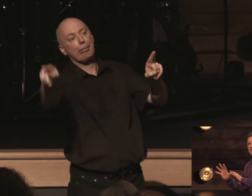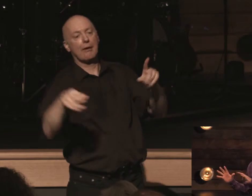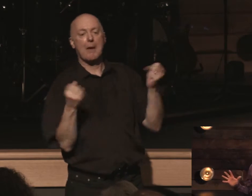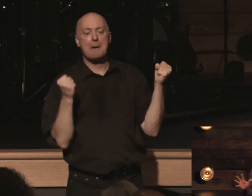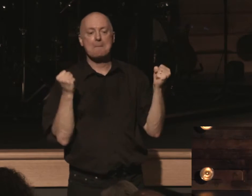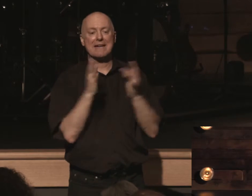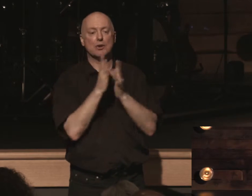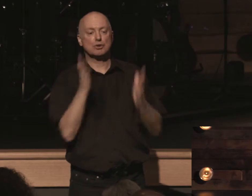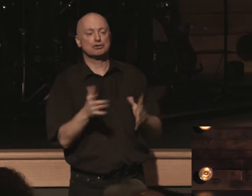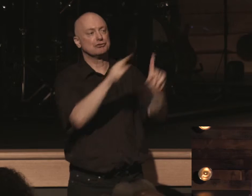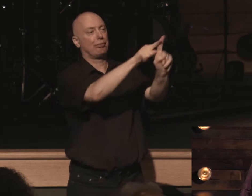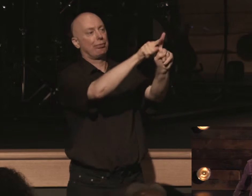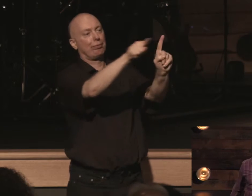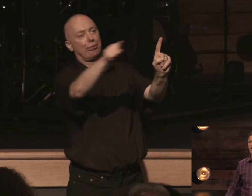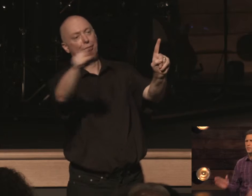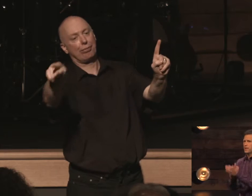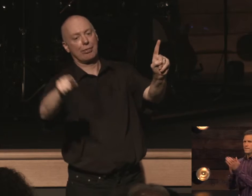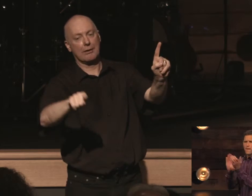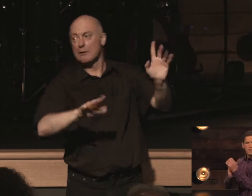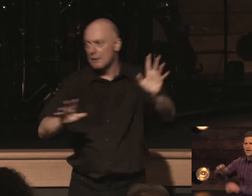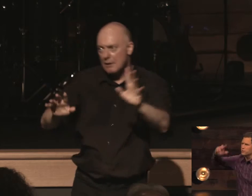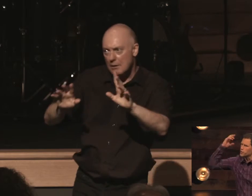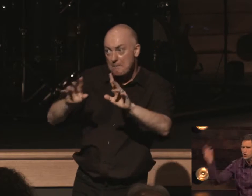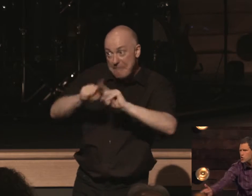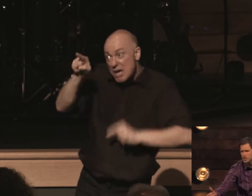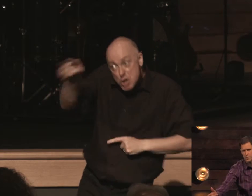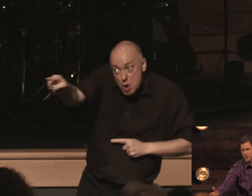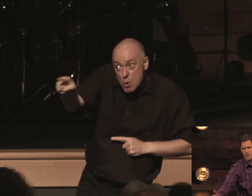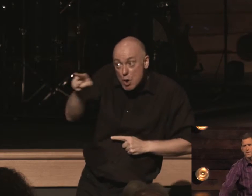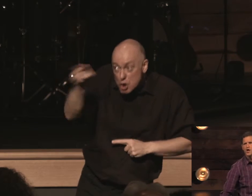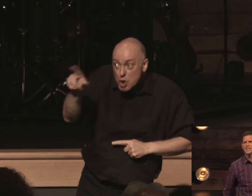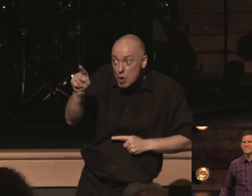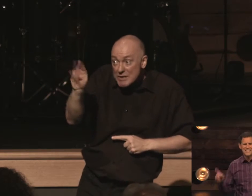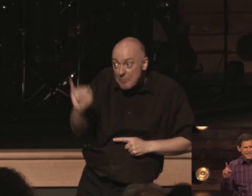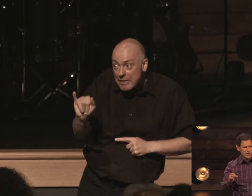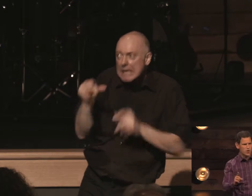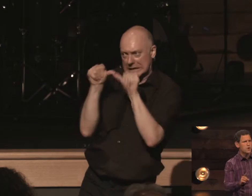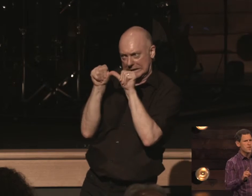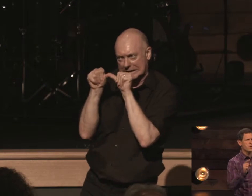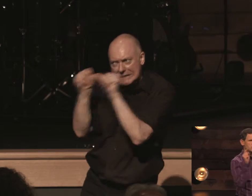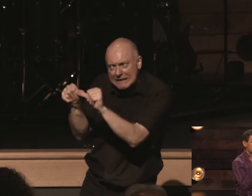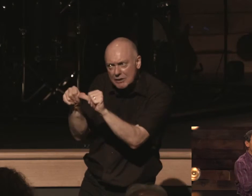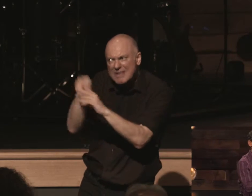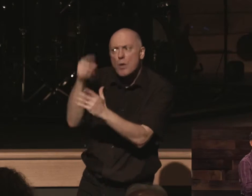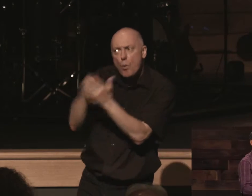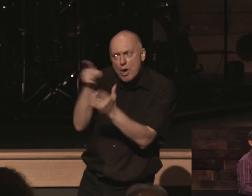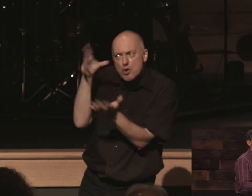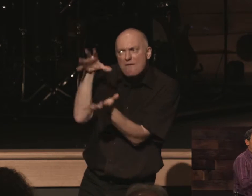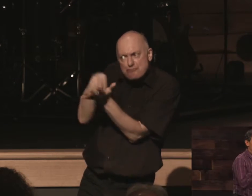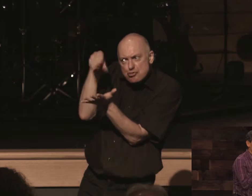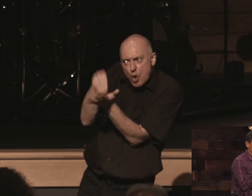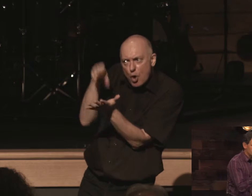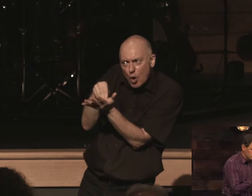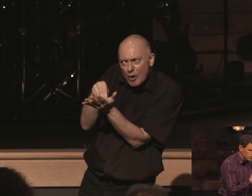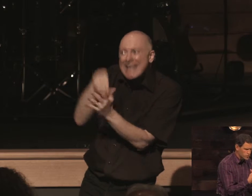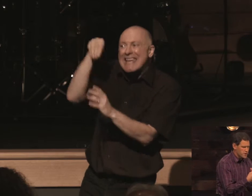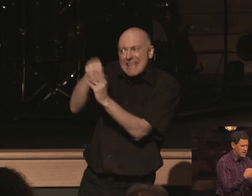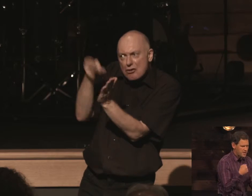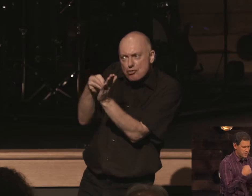evil to a whole new level he's like but but as for you timothy continue in what you have learned in the truth and the